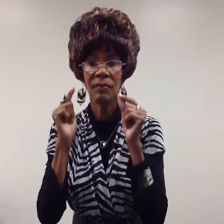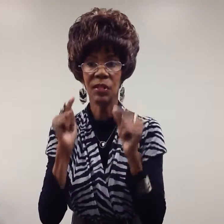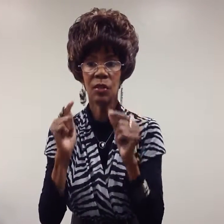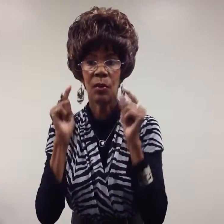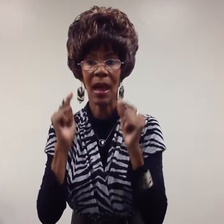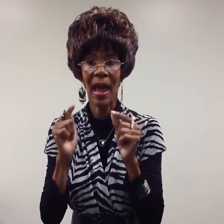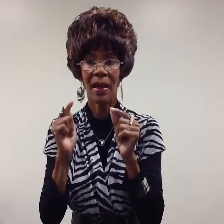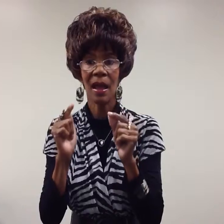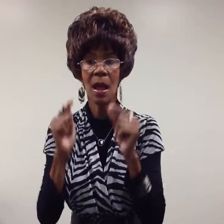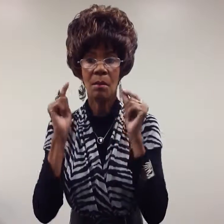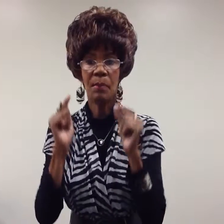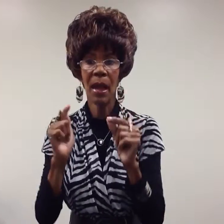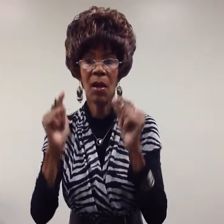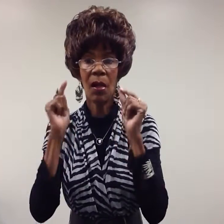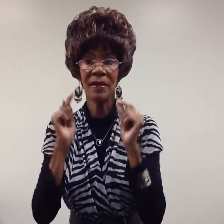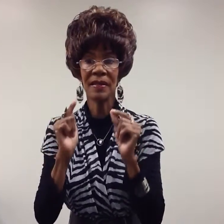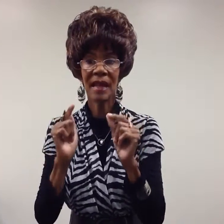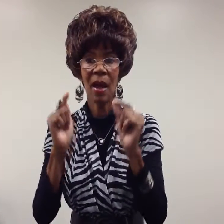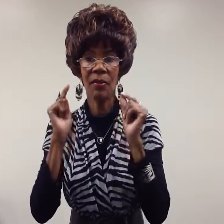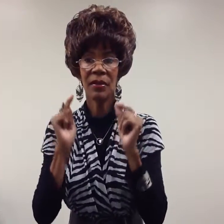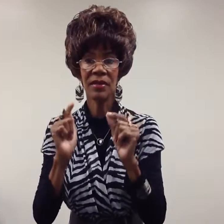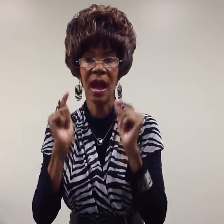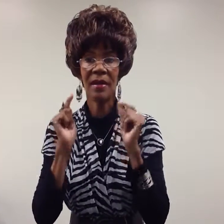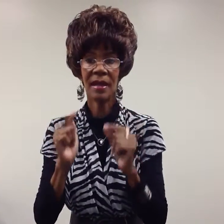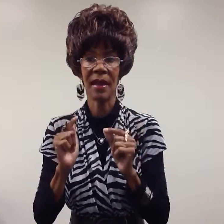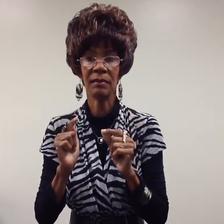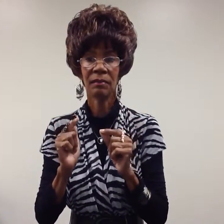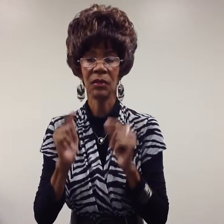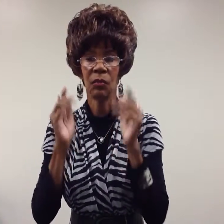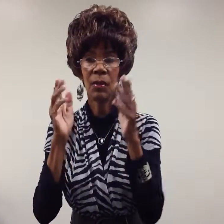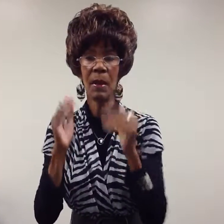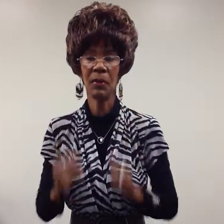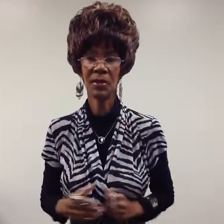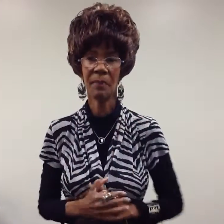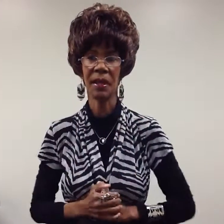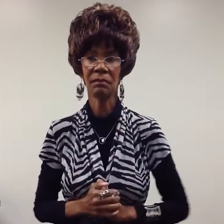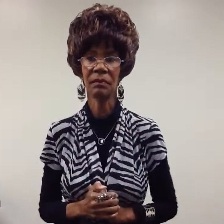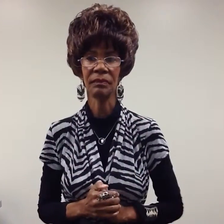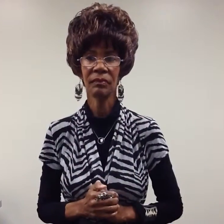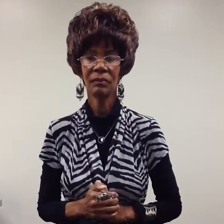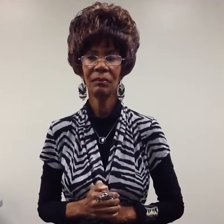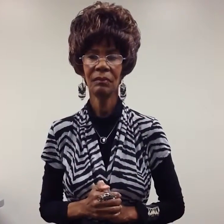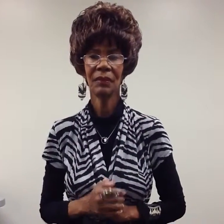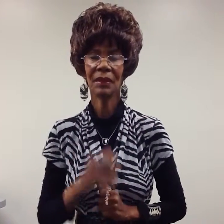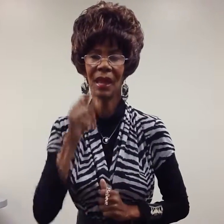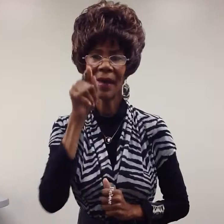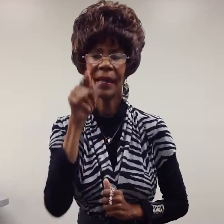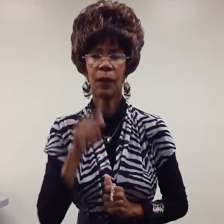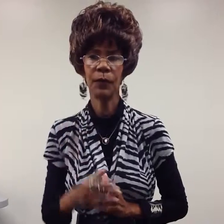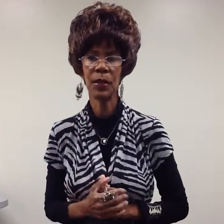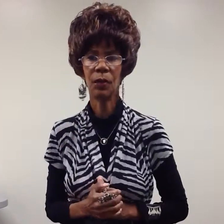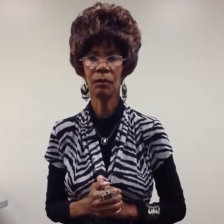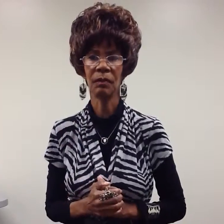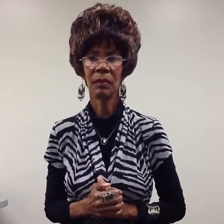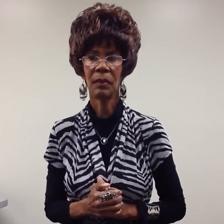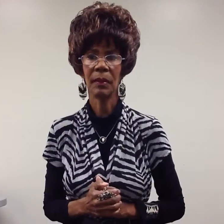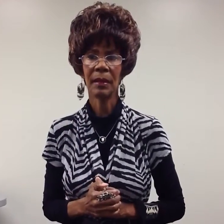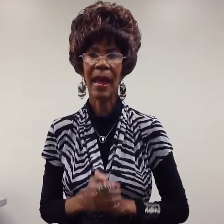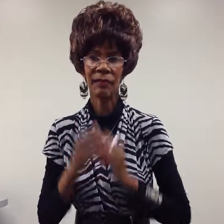Candy52 at BellSouth.net. Remember something. I care for you. I have